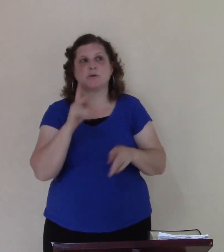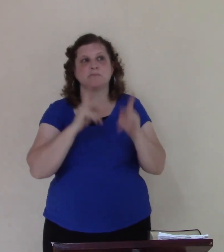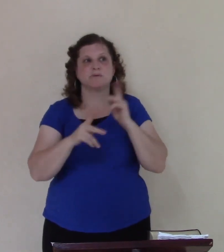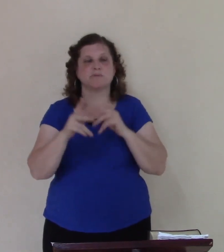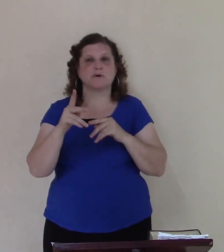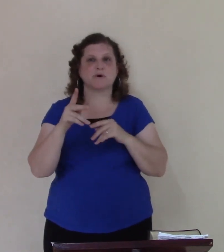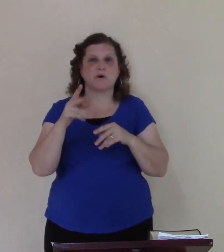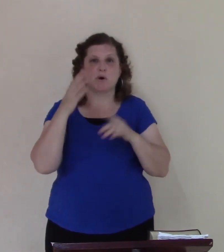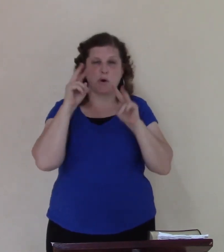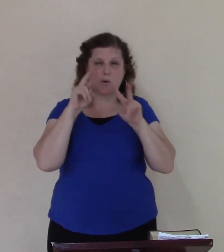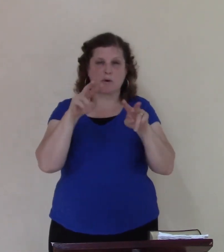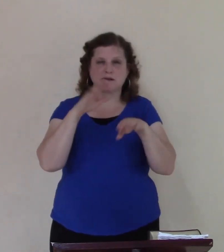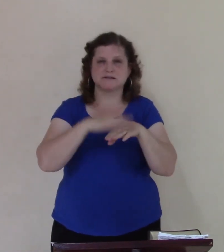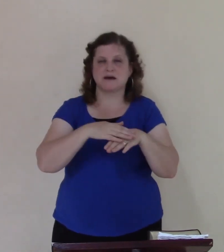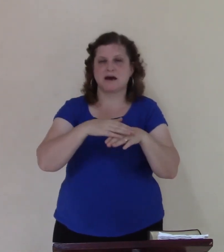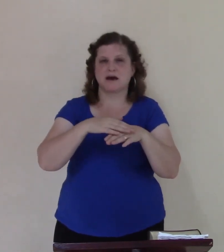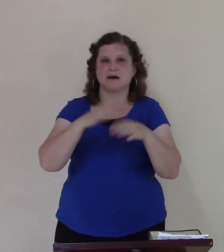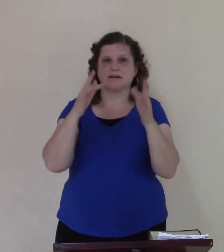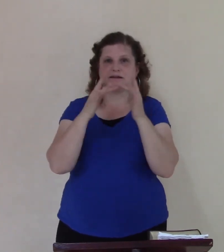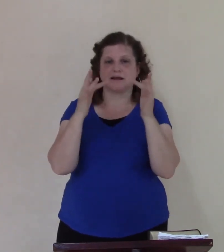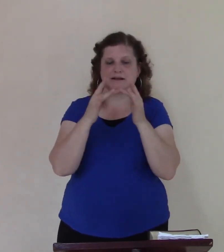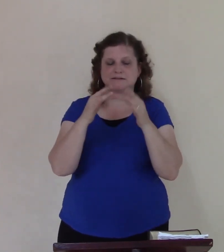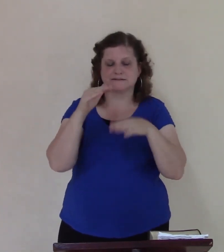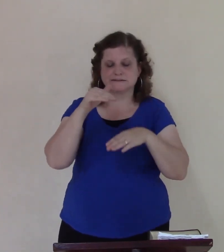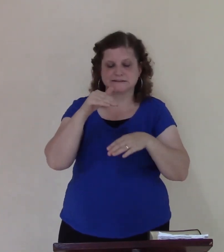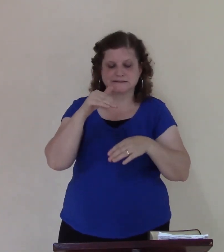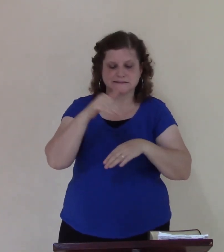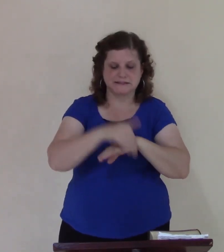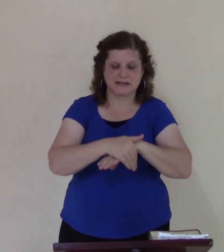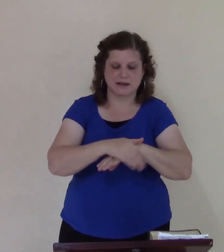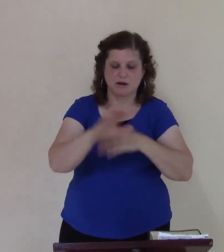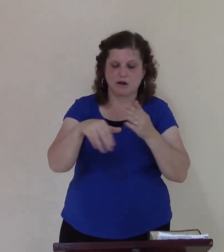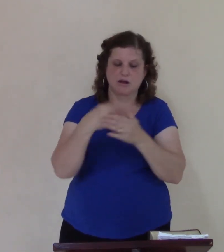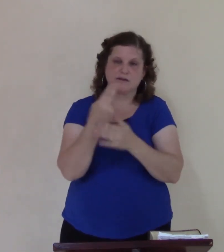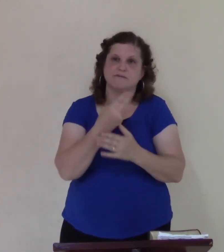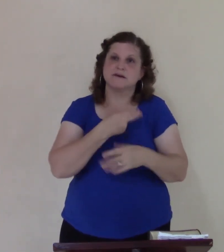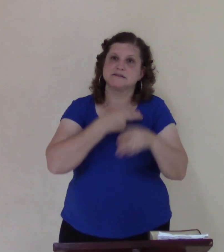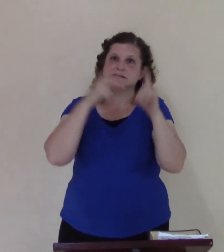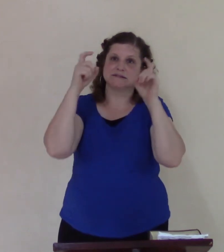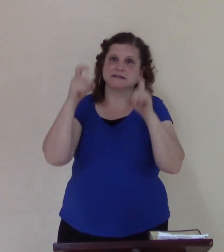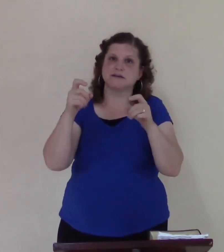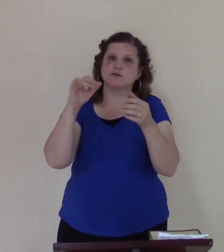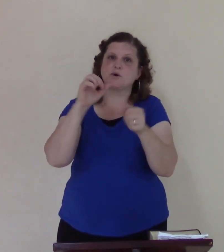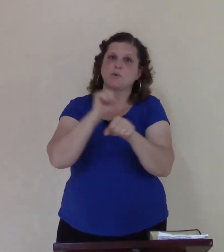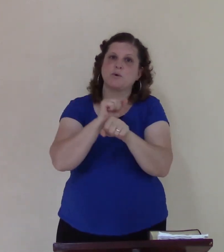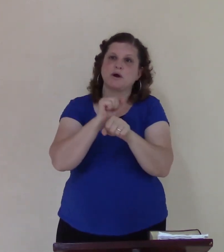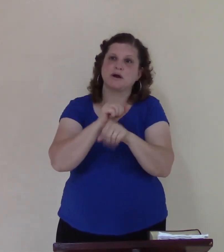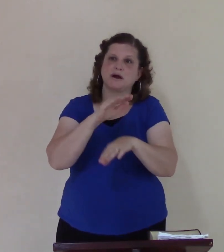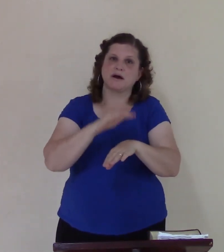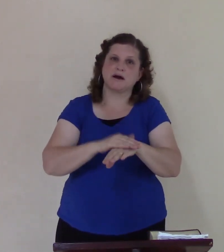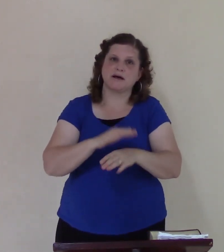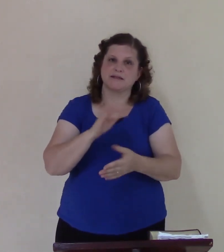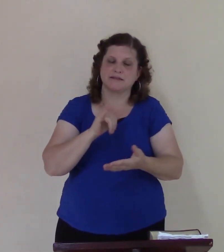all of us need to work on these things because you know what just when you think you defeated that evil enemy